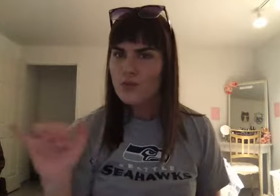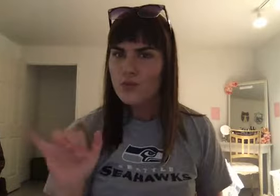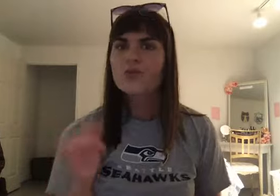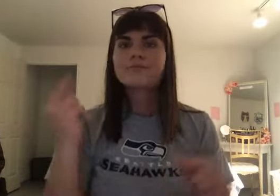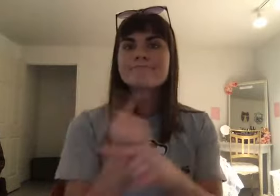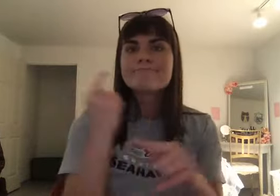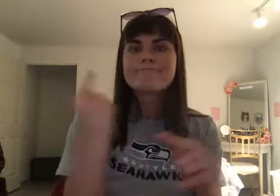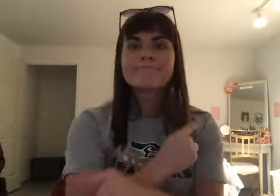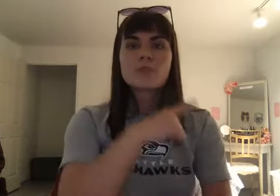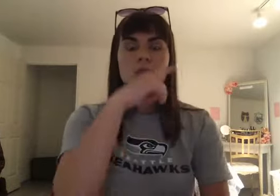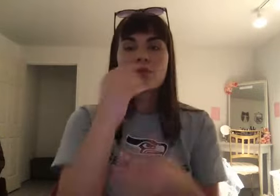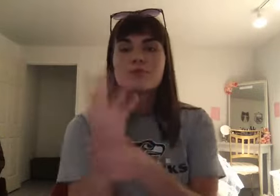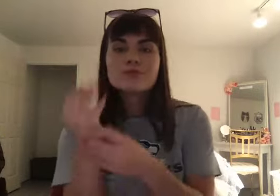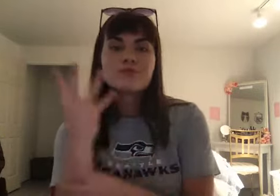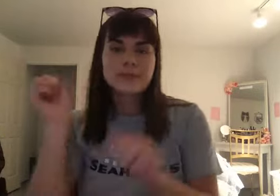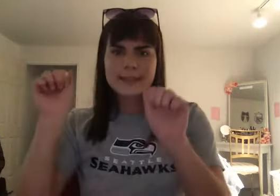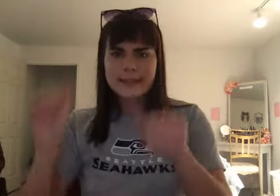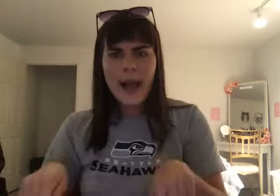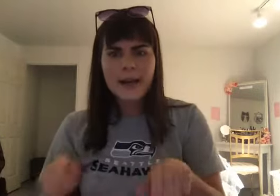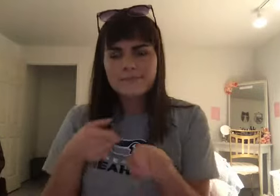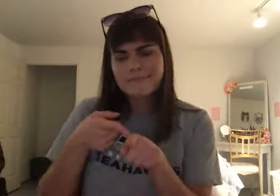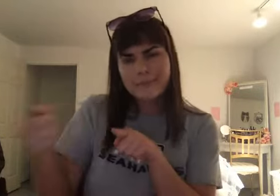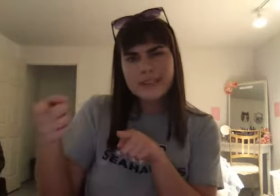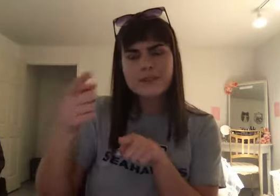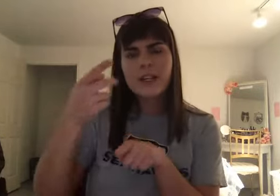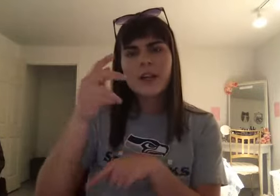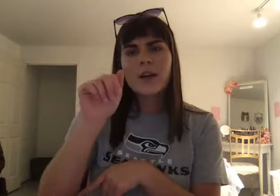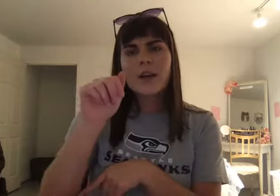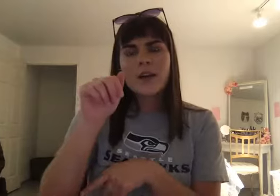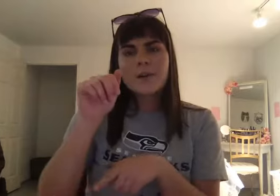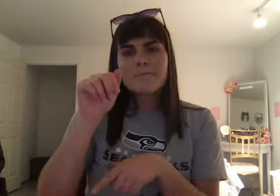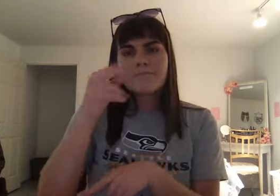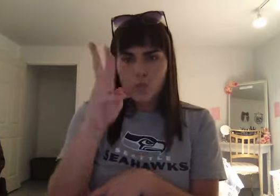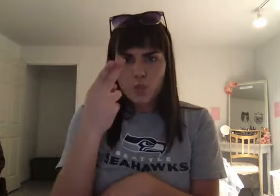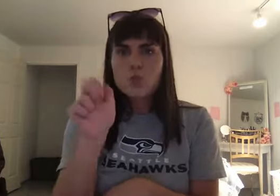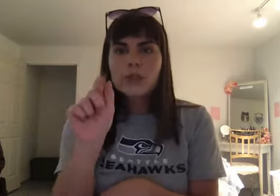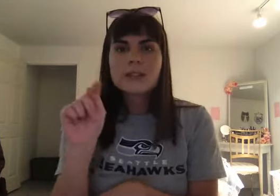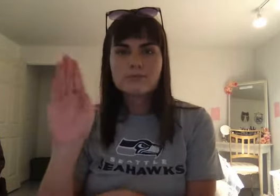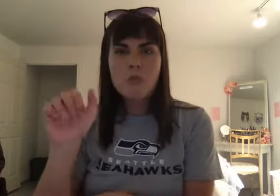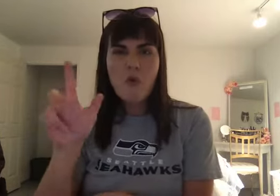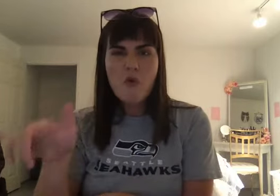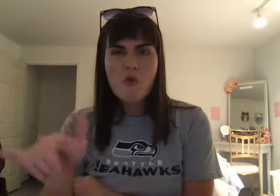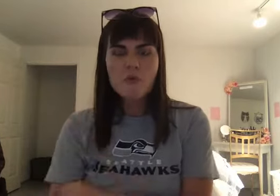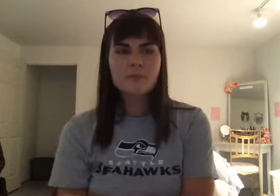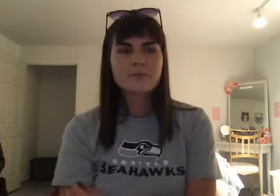crops to be grown. Specifically in Mesopotamia, it is wheat and barley. But this is also going to do something very